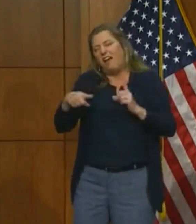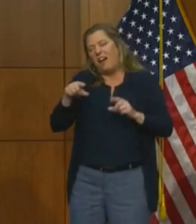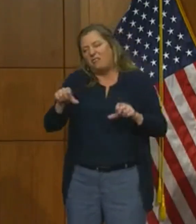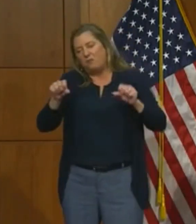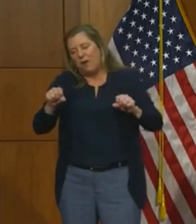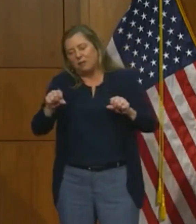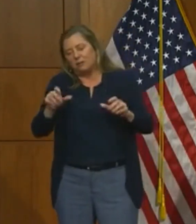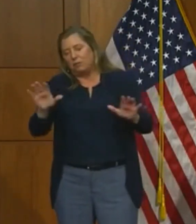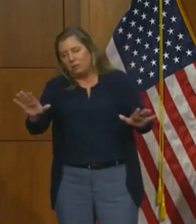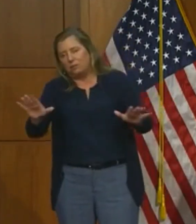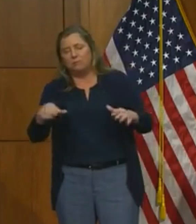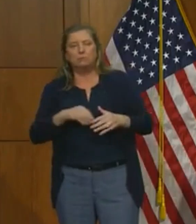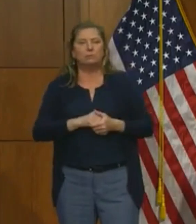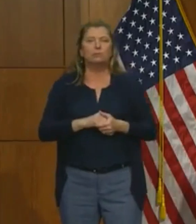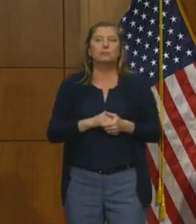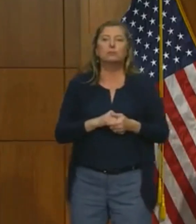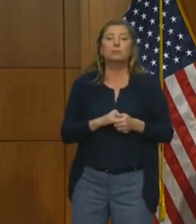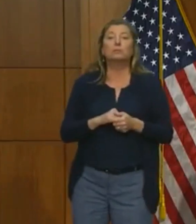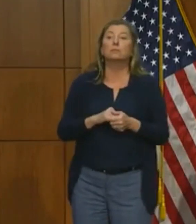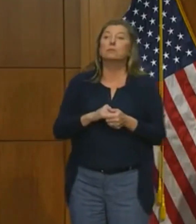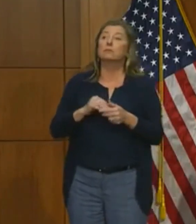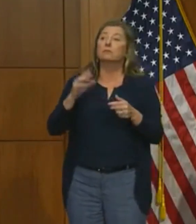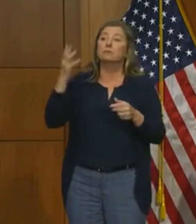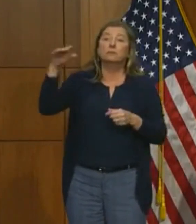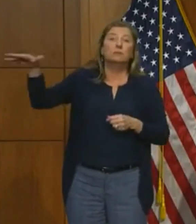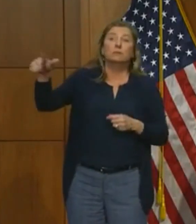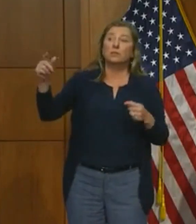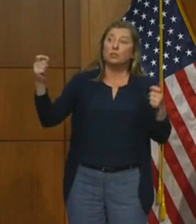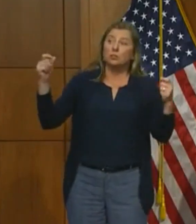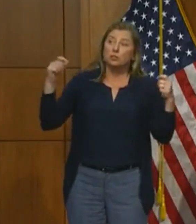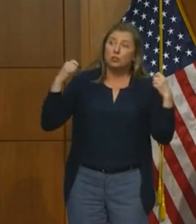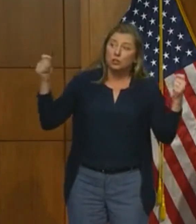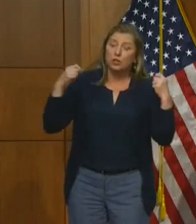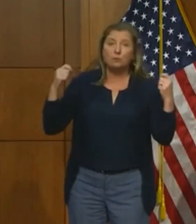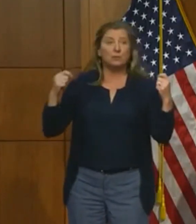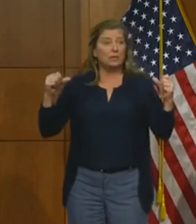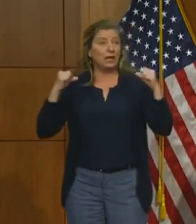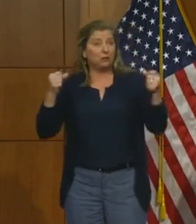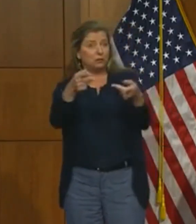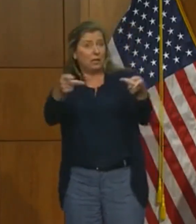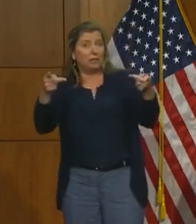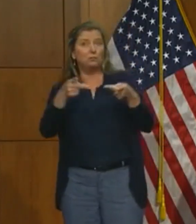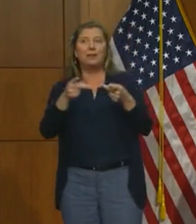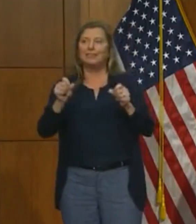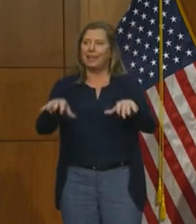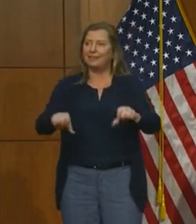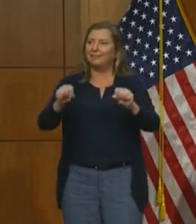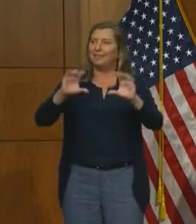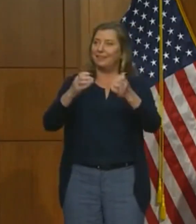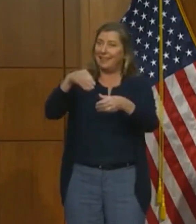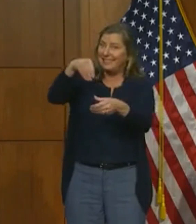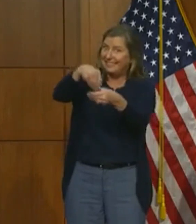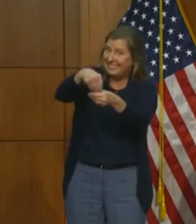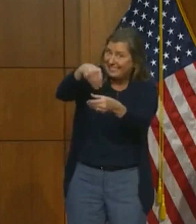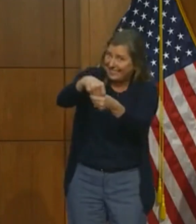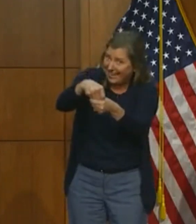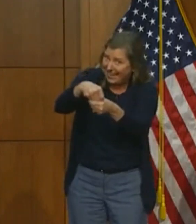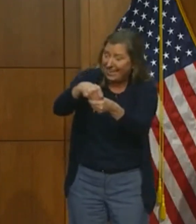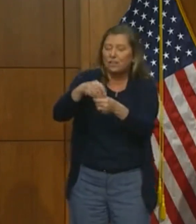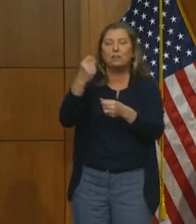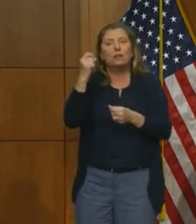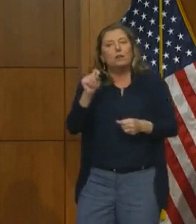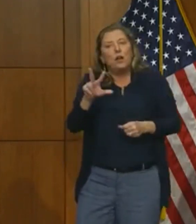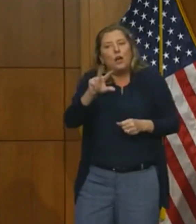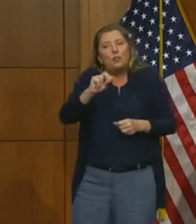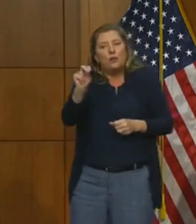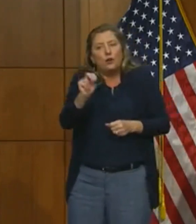capacity. It means gyms and fitness centers can have indoor classes and workouts at 30